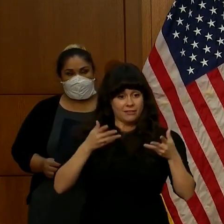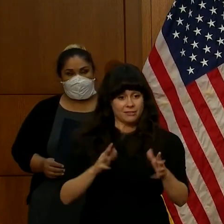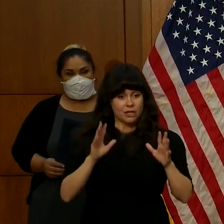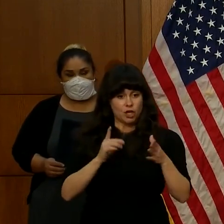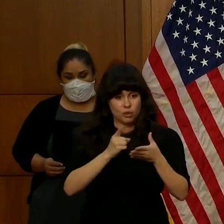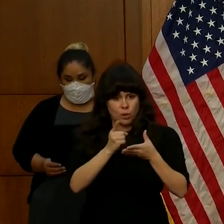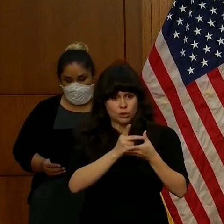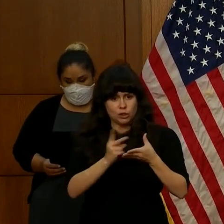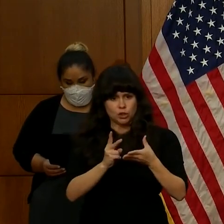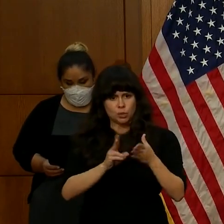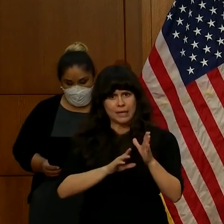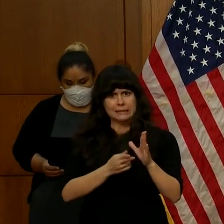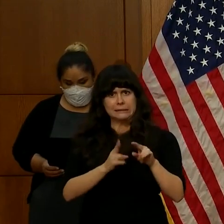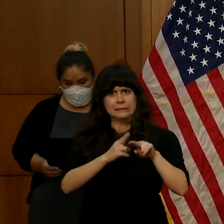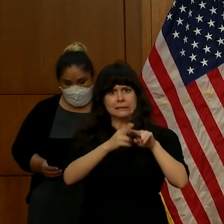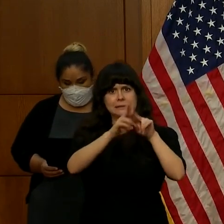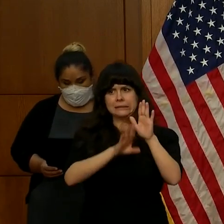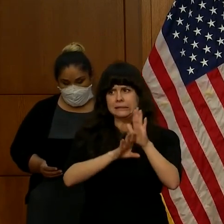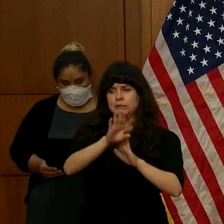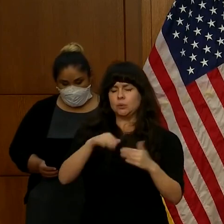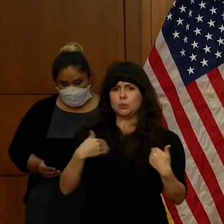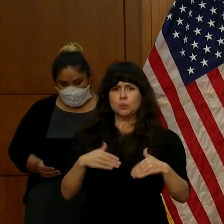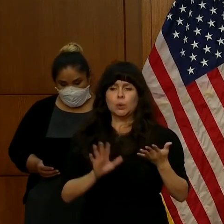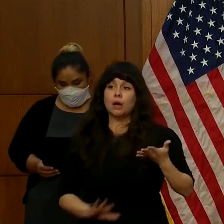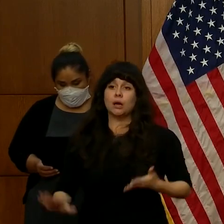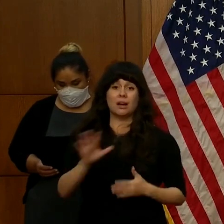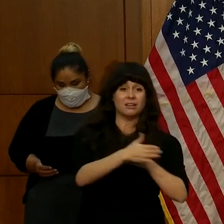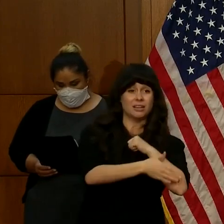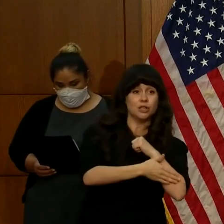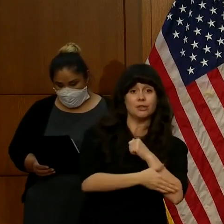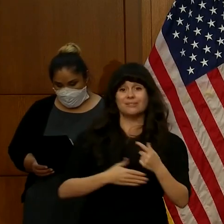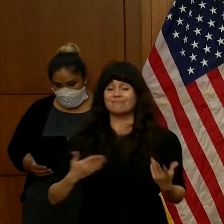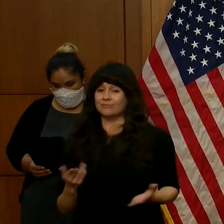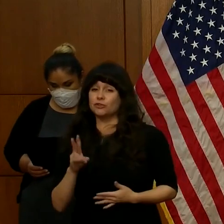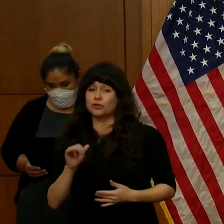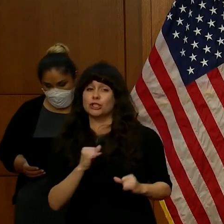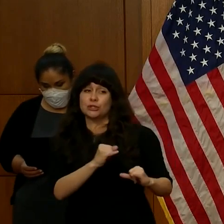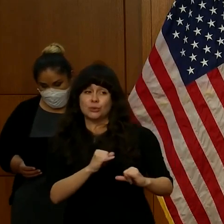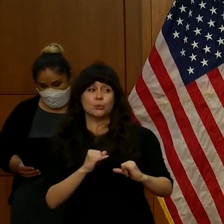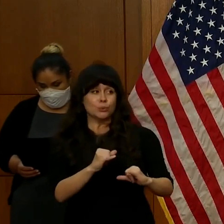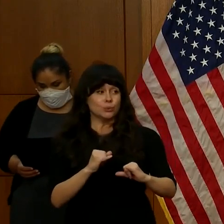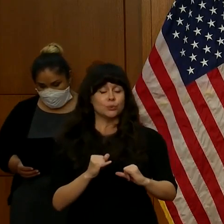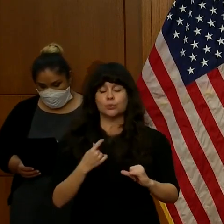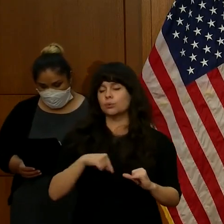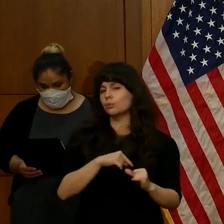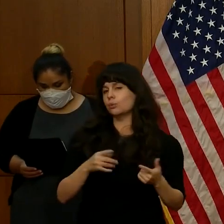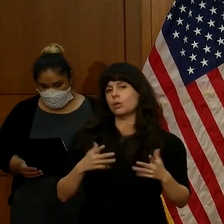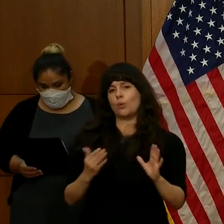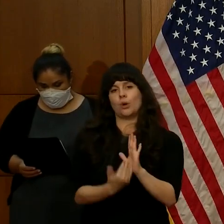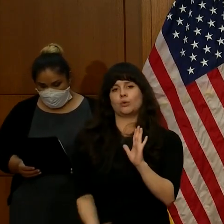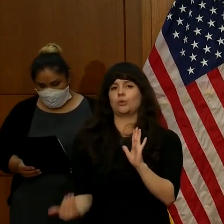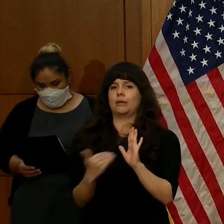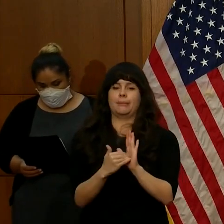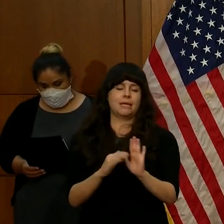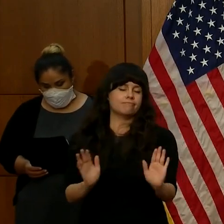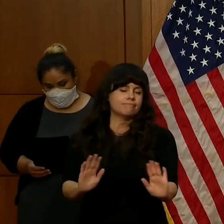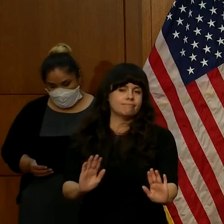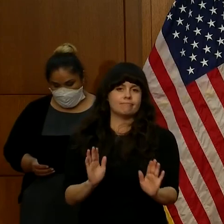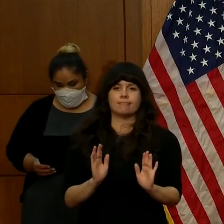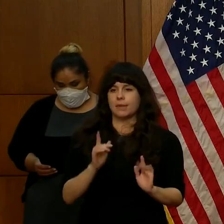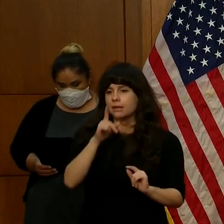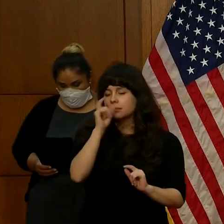holidays around the country and certainly also here in Virginia. And we don't want to repeat that as the summer